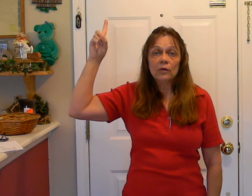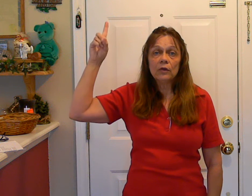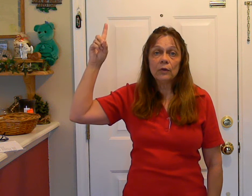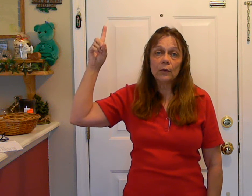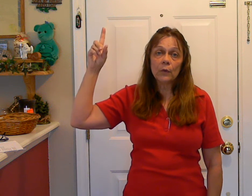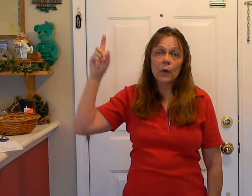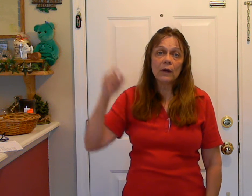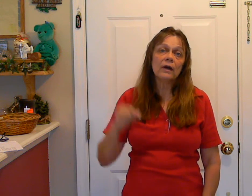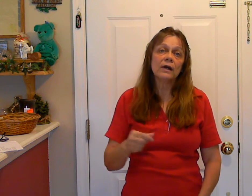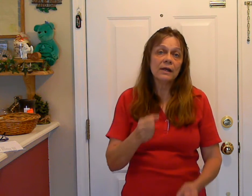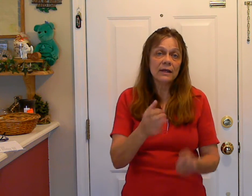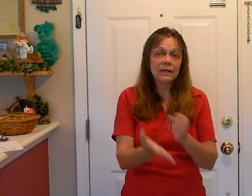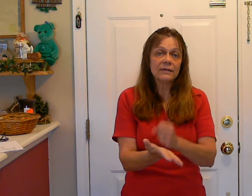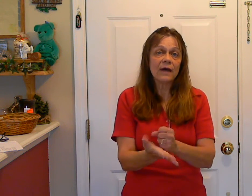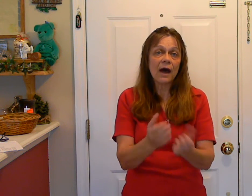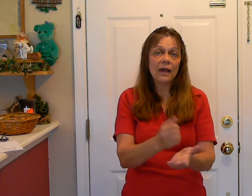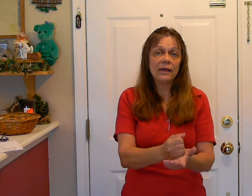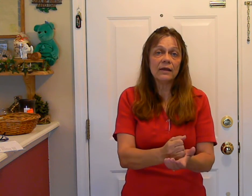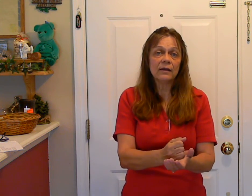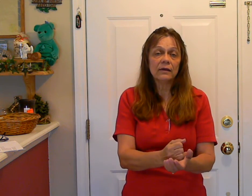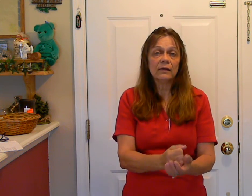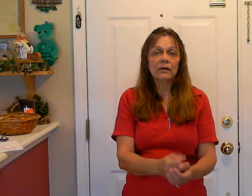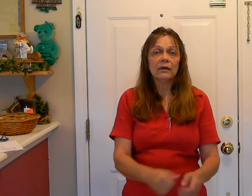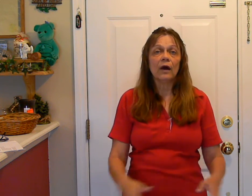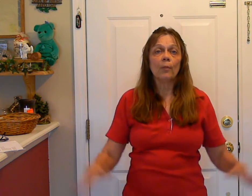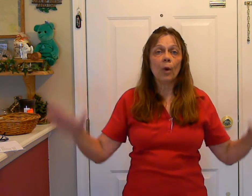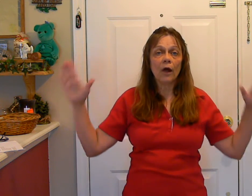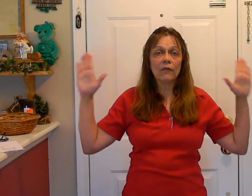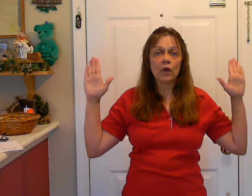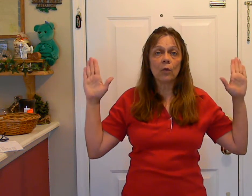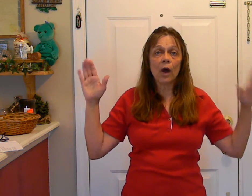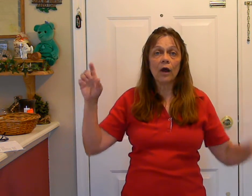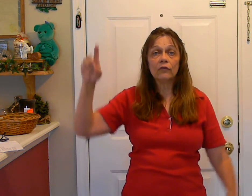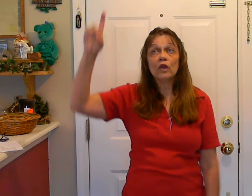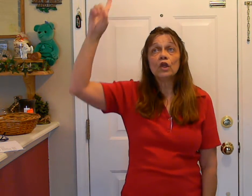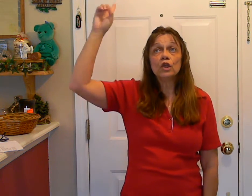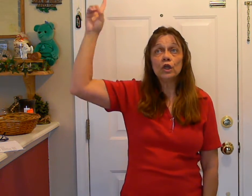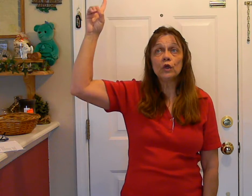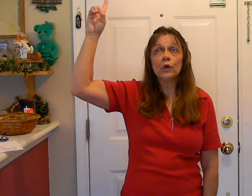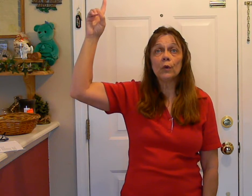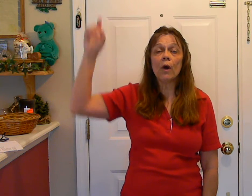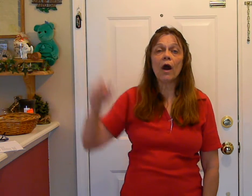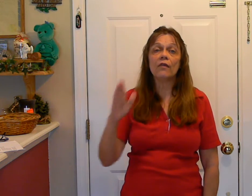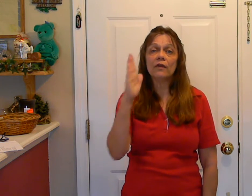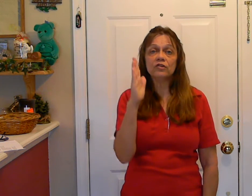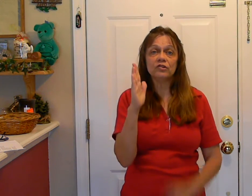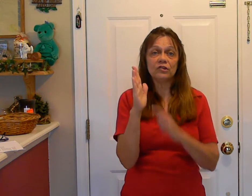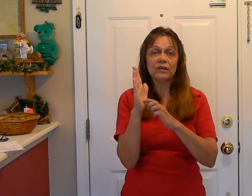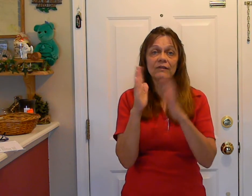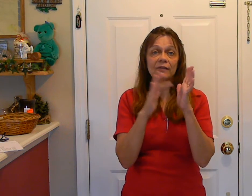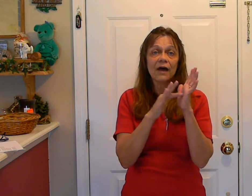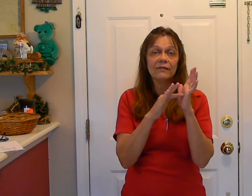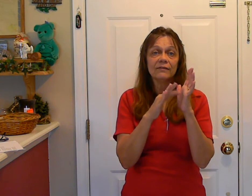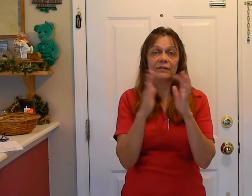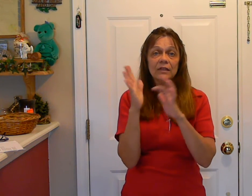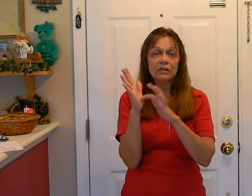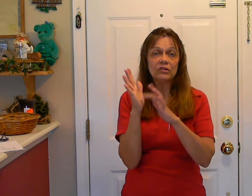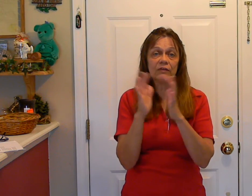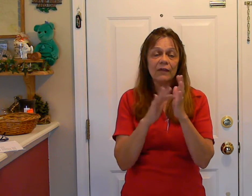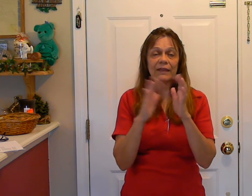You died upon the cross. You died the Jesus. I think